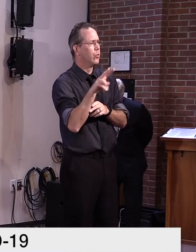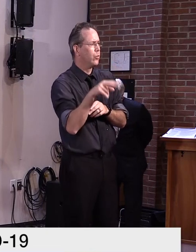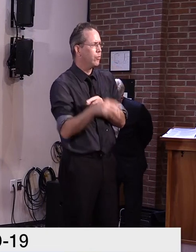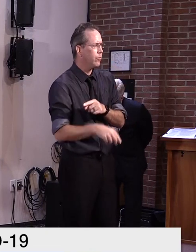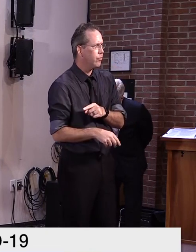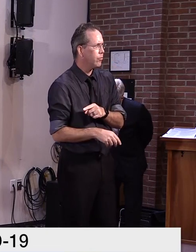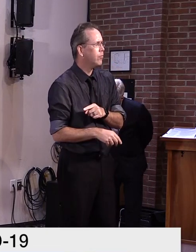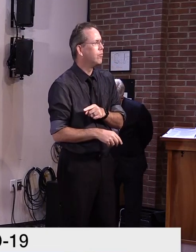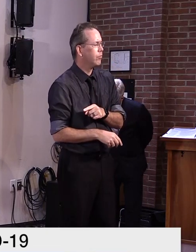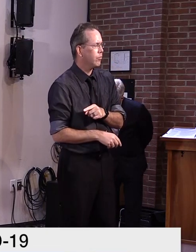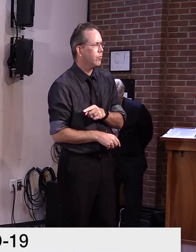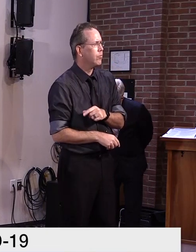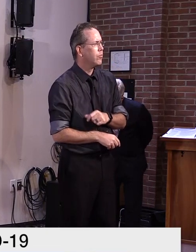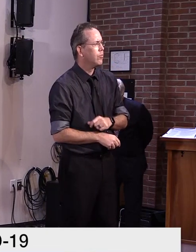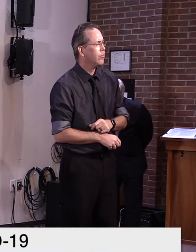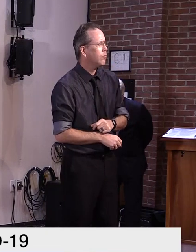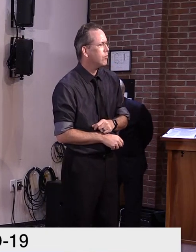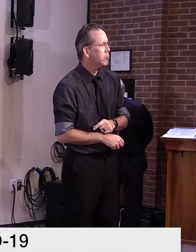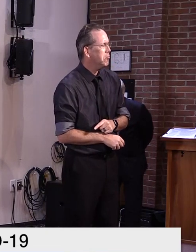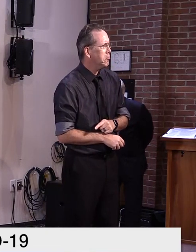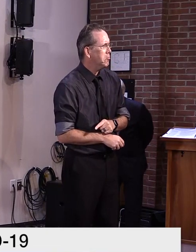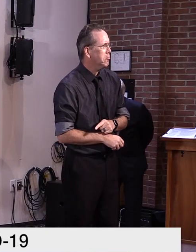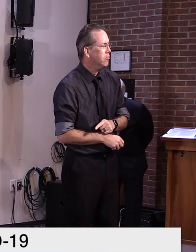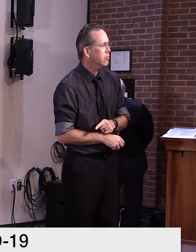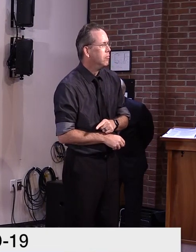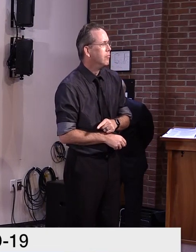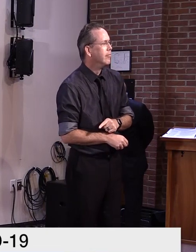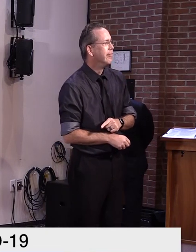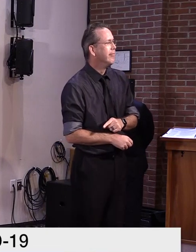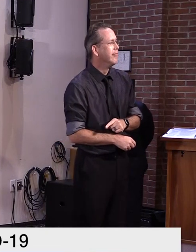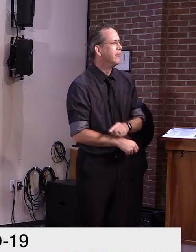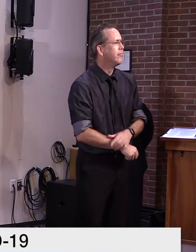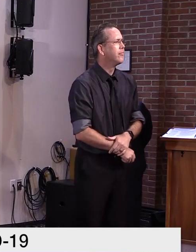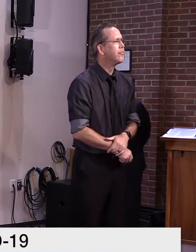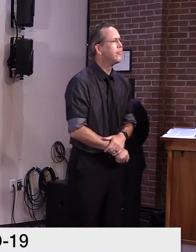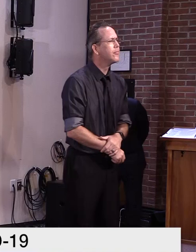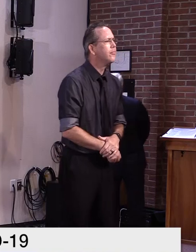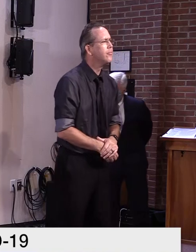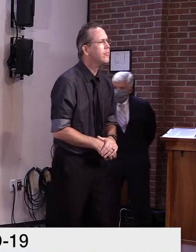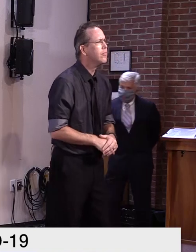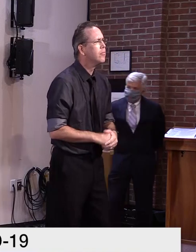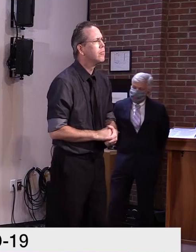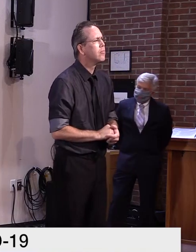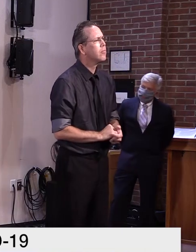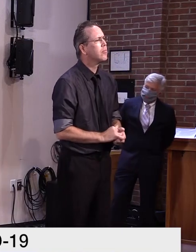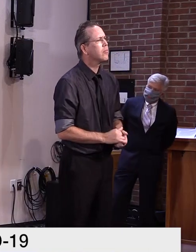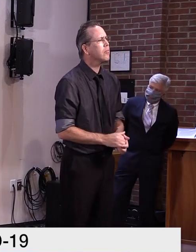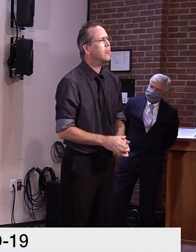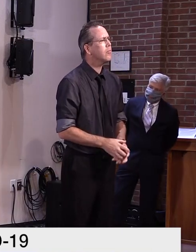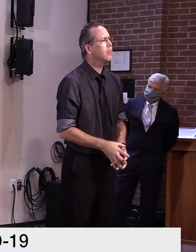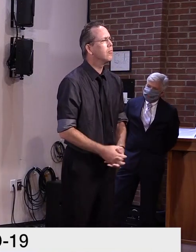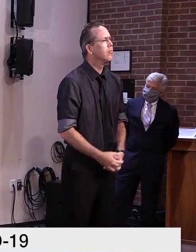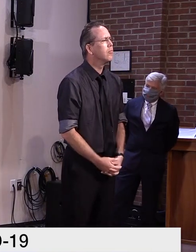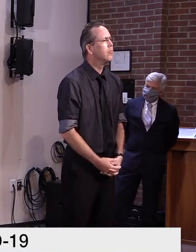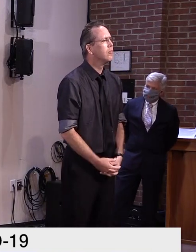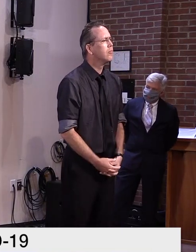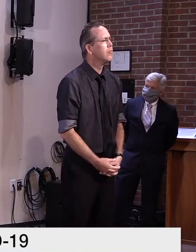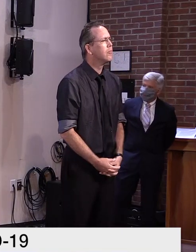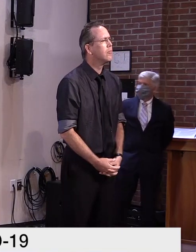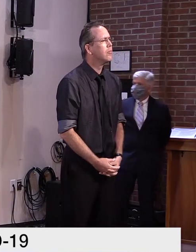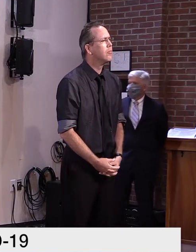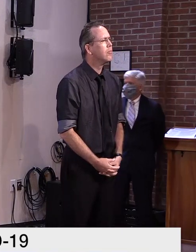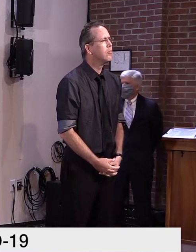a COVID vaccine to Vermont and then what will that process look like, um, move forward once the vaccine is cured?